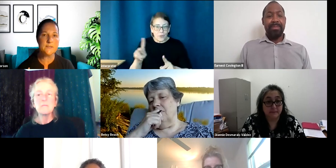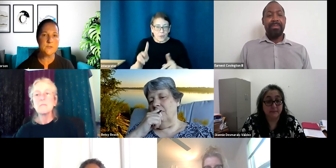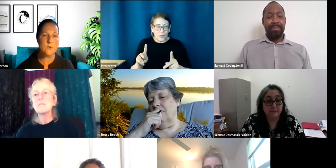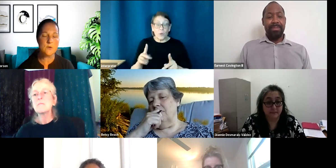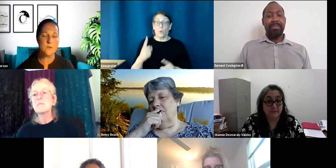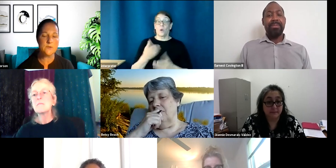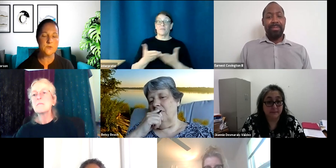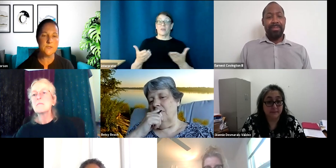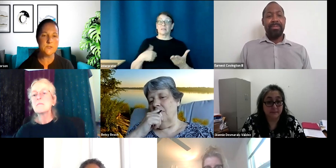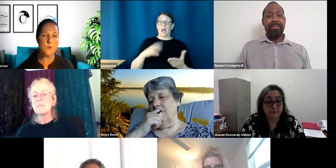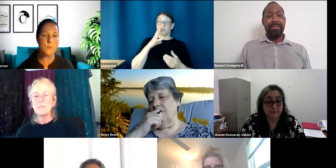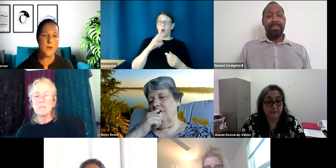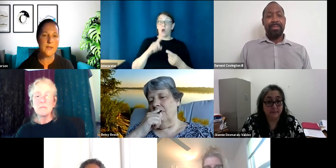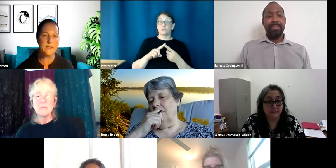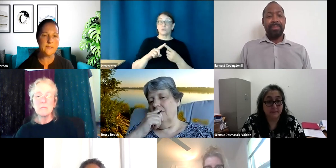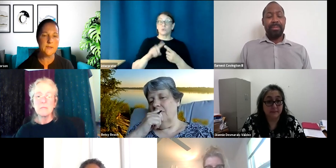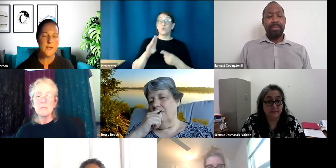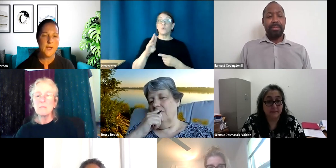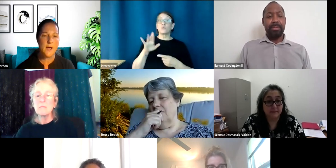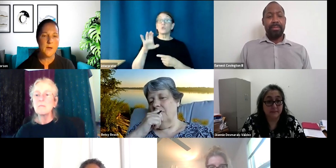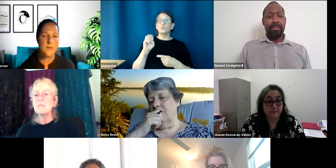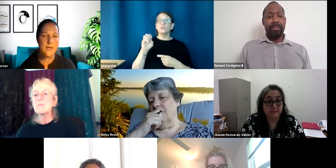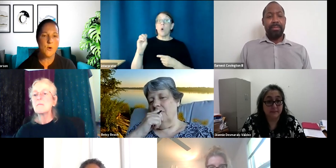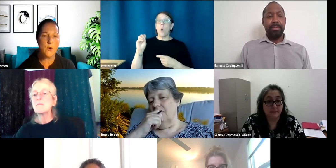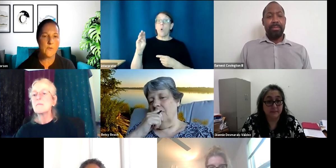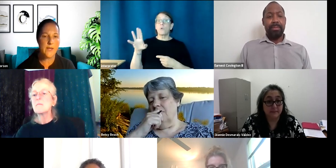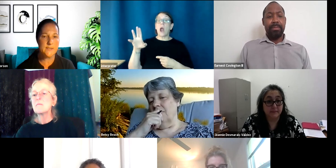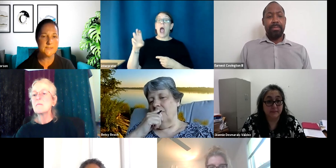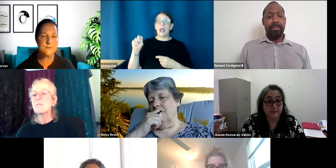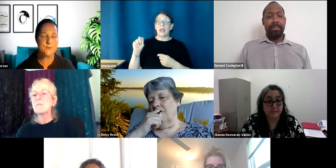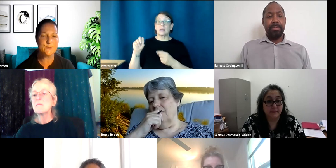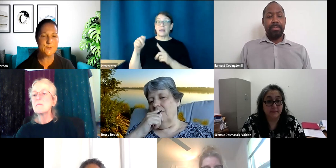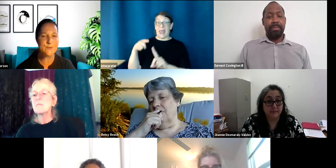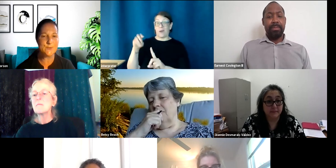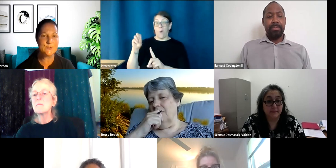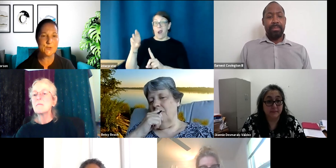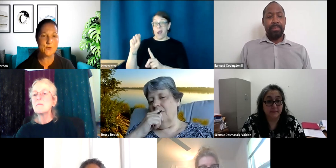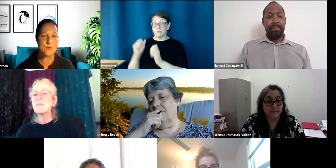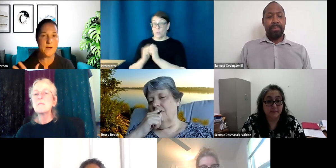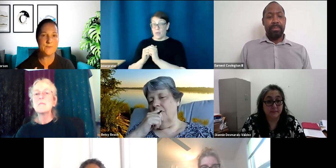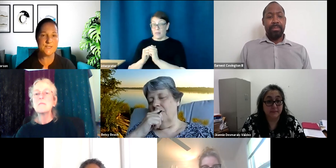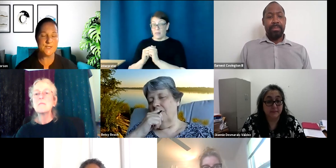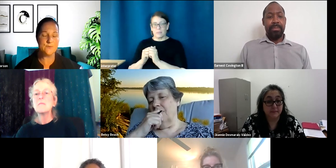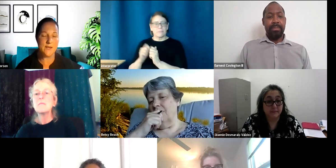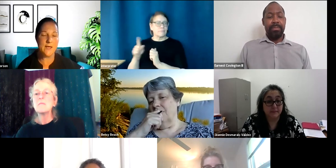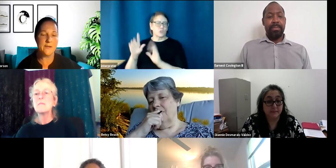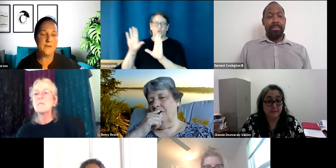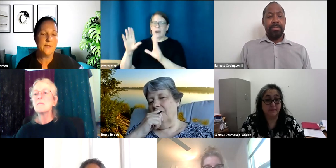things I talked with Teresa O'Brien, um, at ORS, which was, which was a great conversation we had.